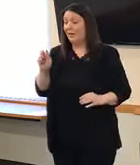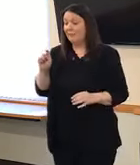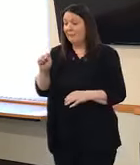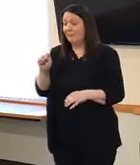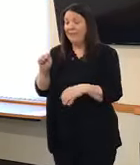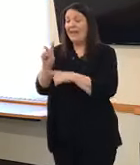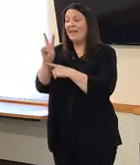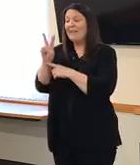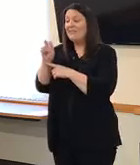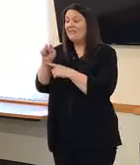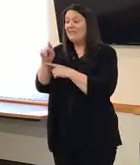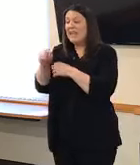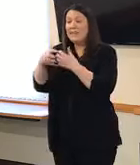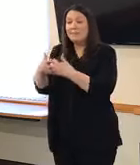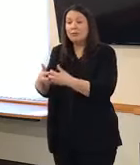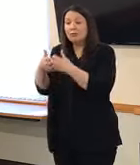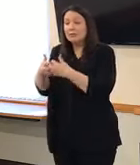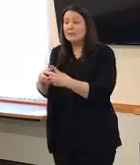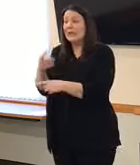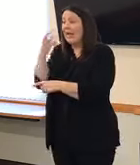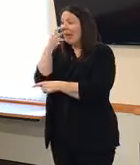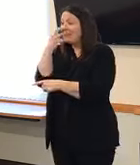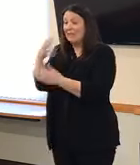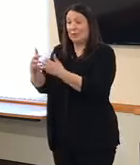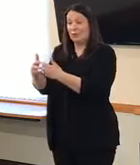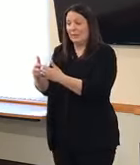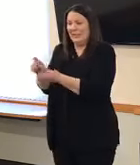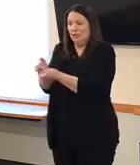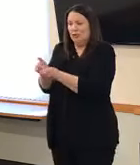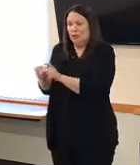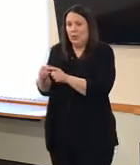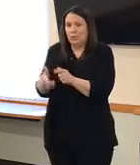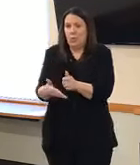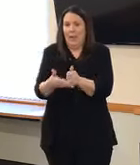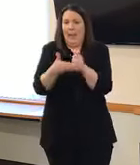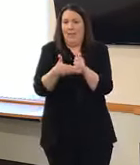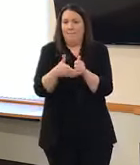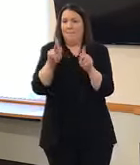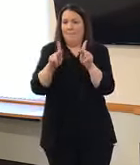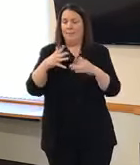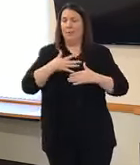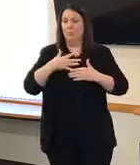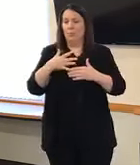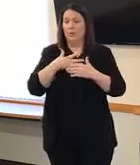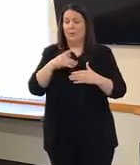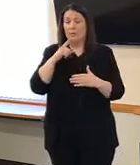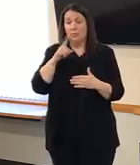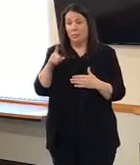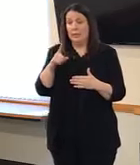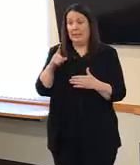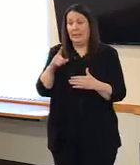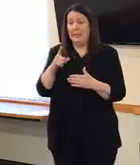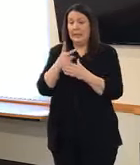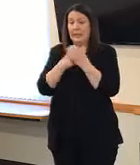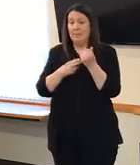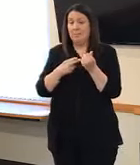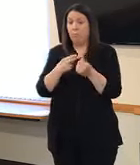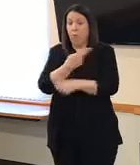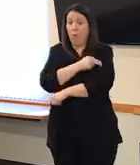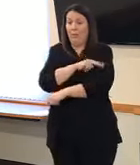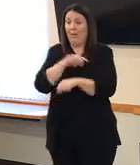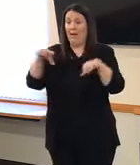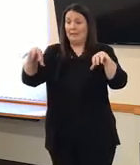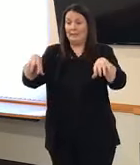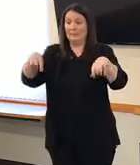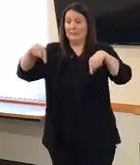anesthesiology machines to help facilitate this. So both hospitals are actually looking to expand their capacity right now. So